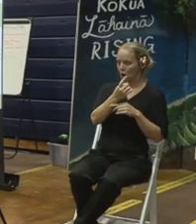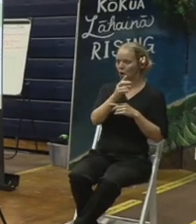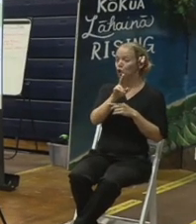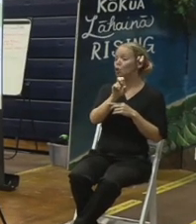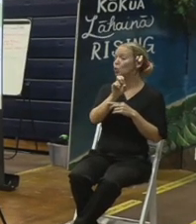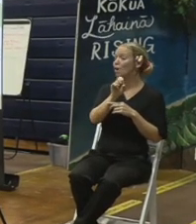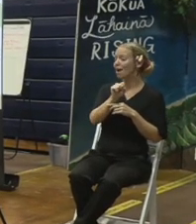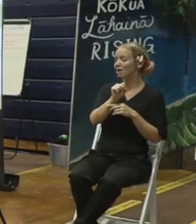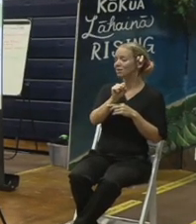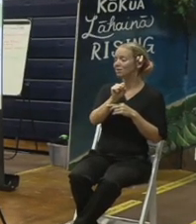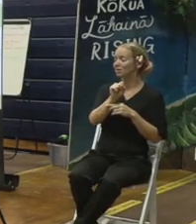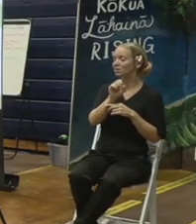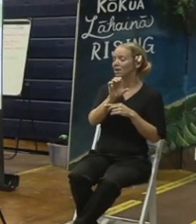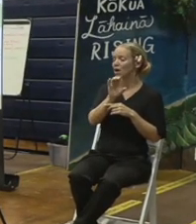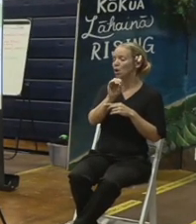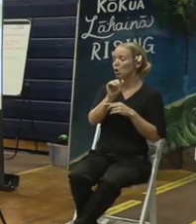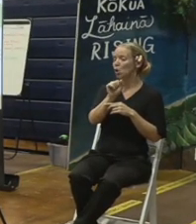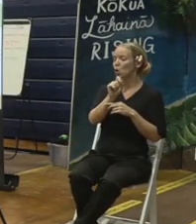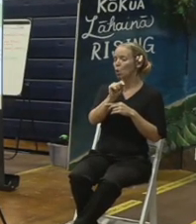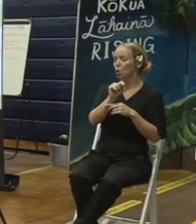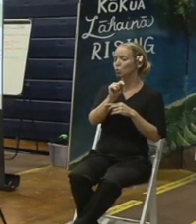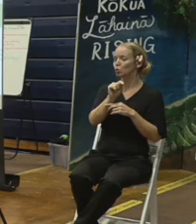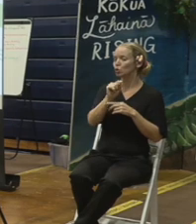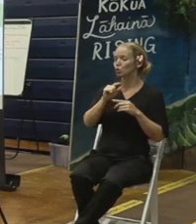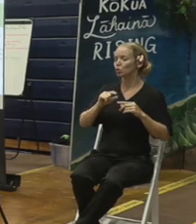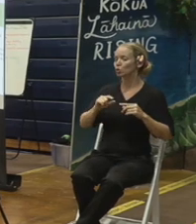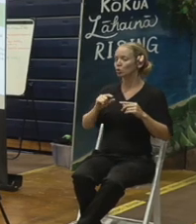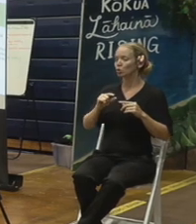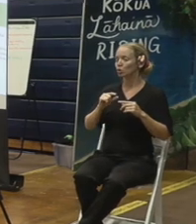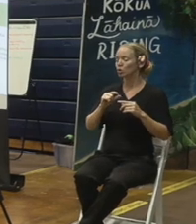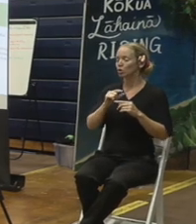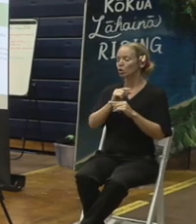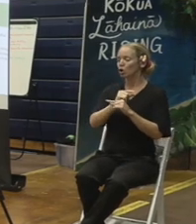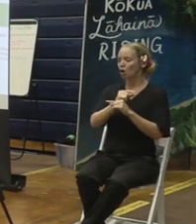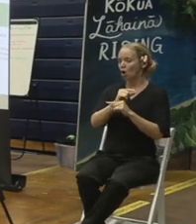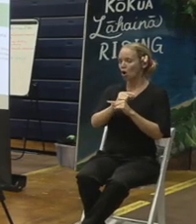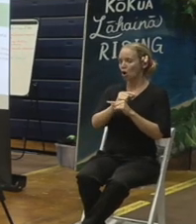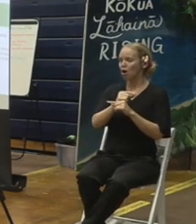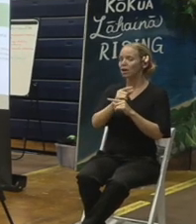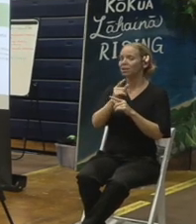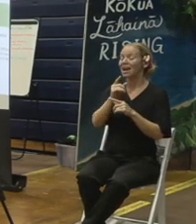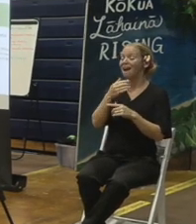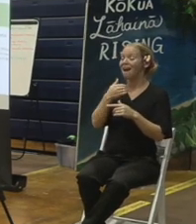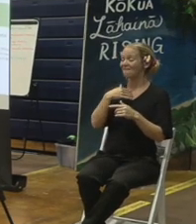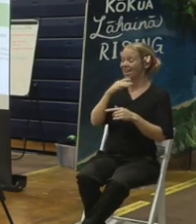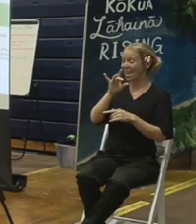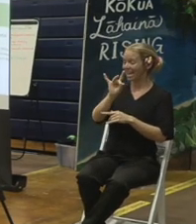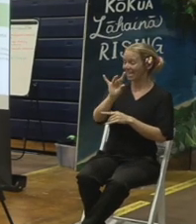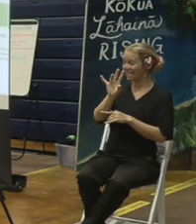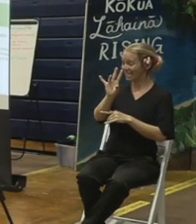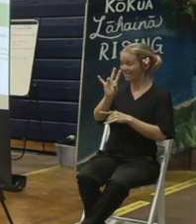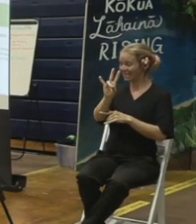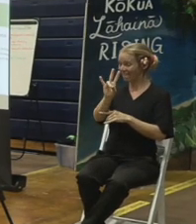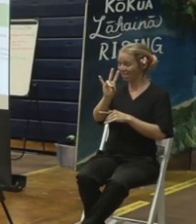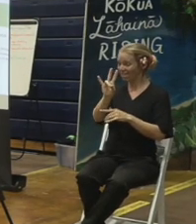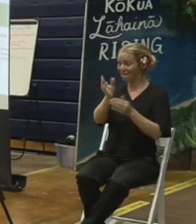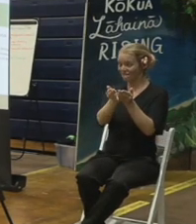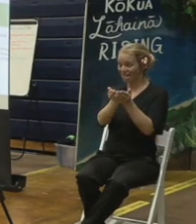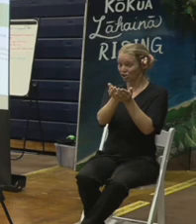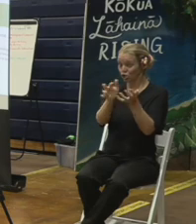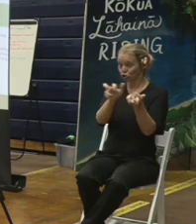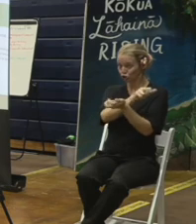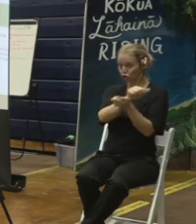87 destroyed vessels from the harbor and they have also reunited